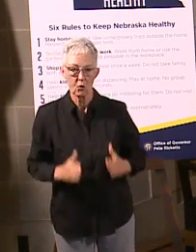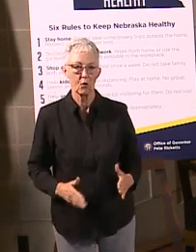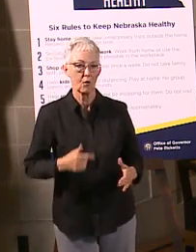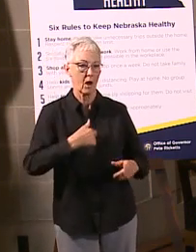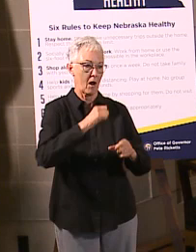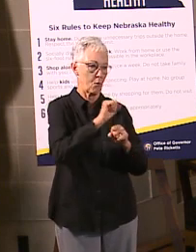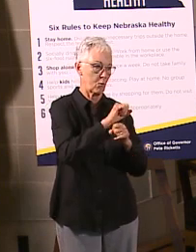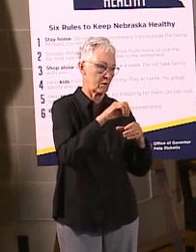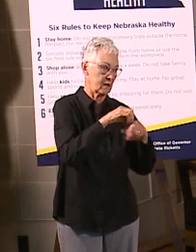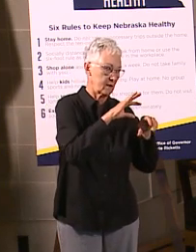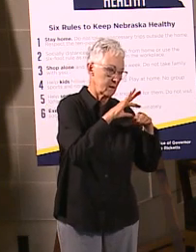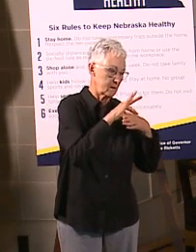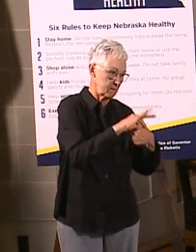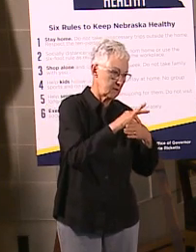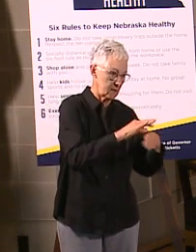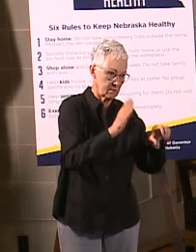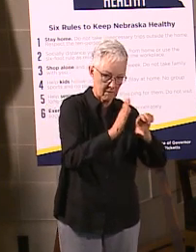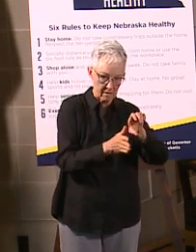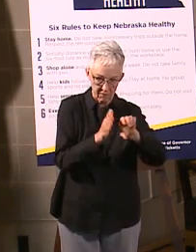you will get scheduled.